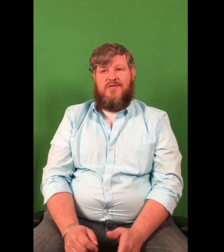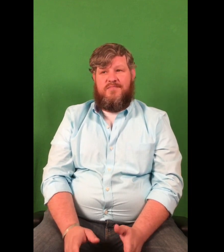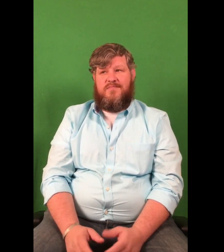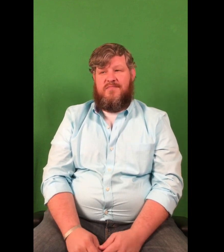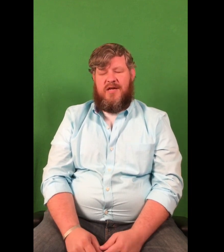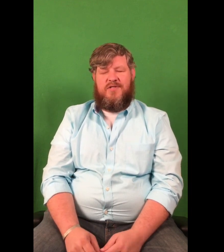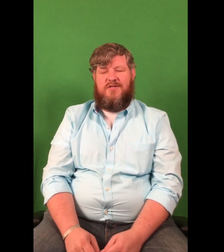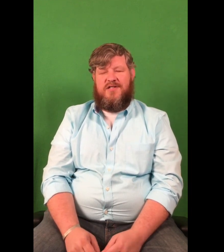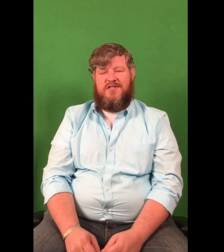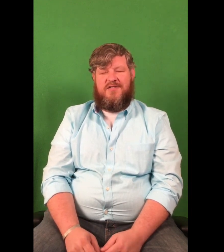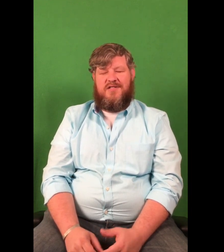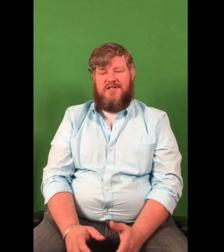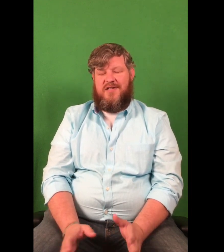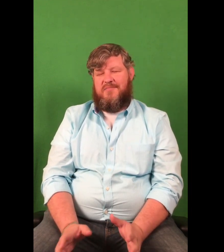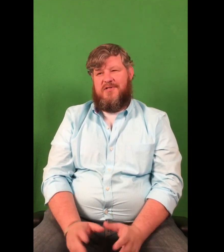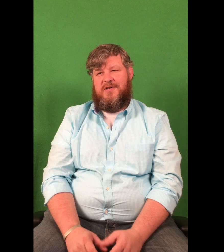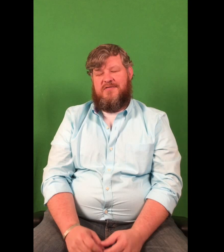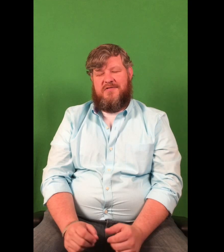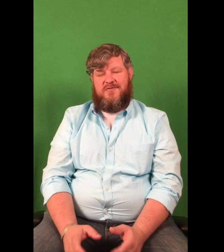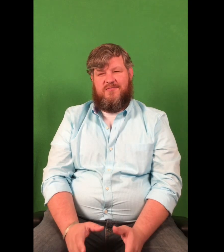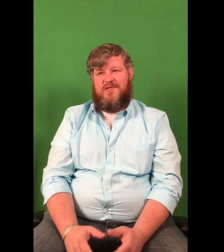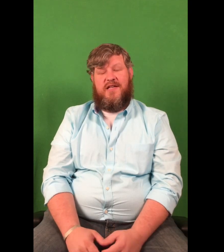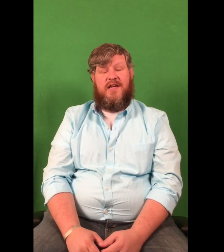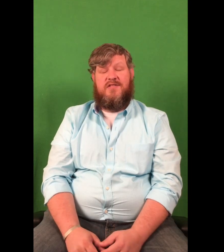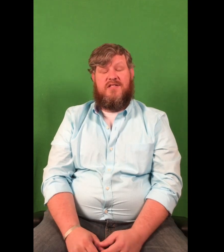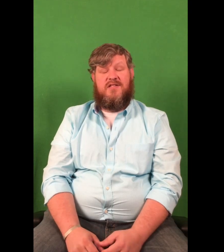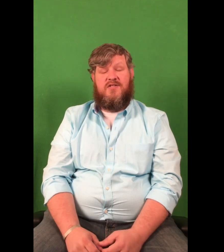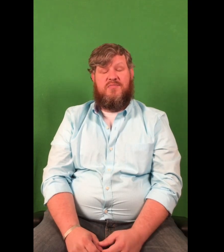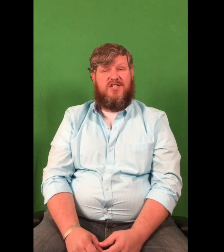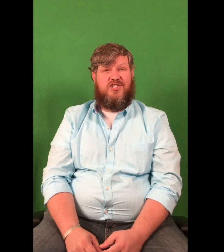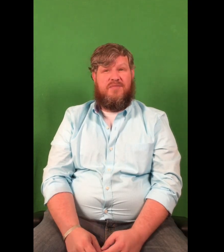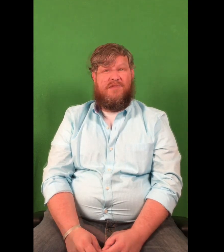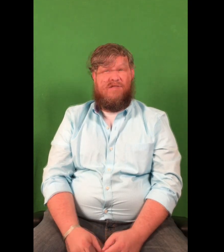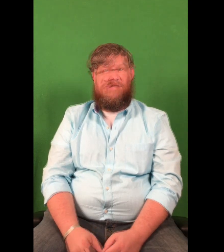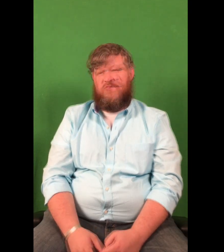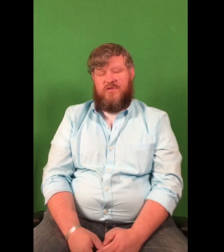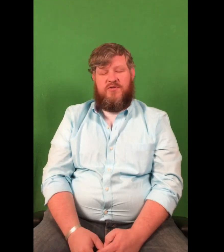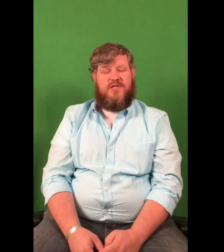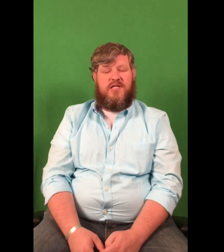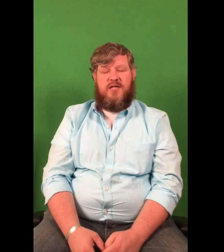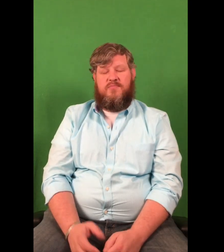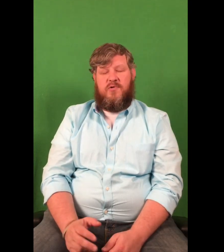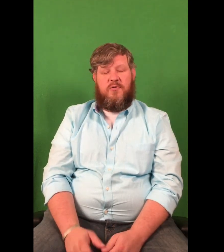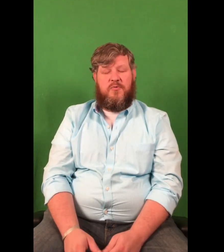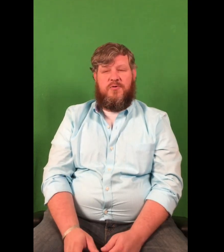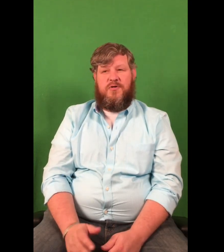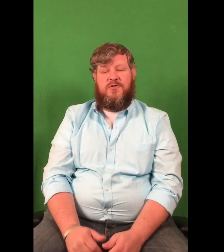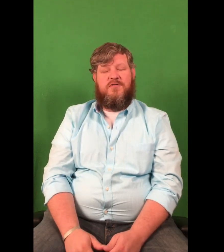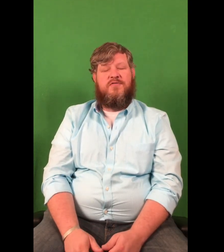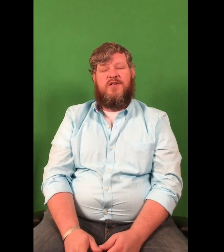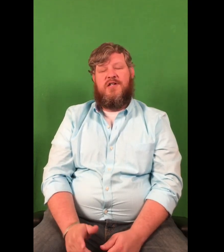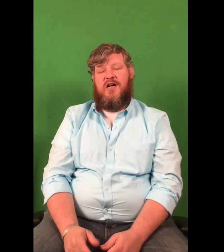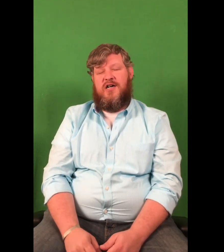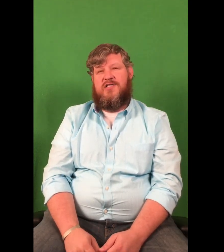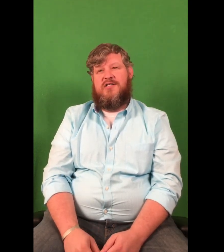So, that was interesting seeing that perspective because they gave us the two big gyms. We went through and set up rows and rows of cots